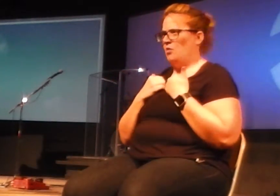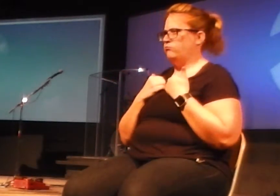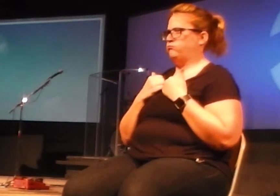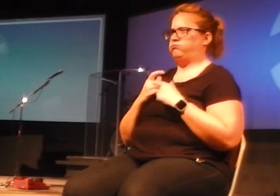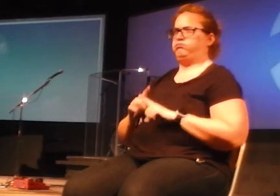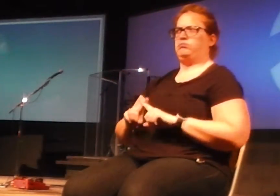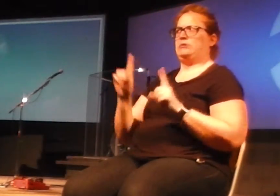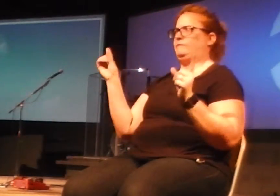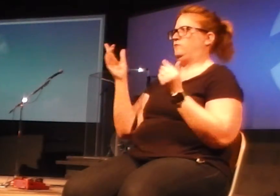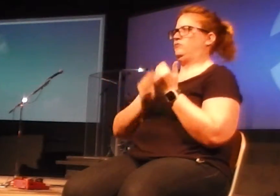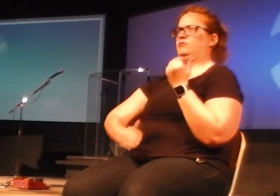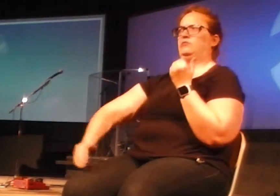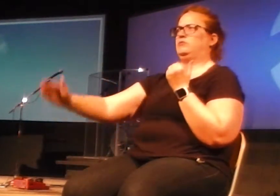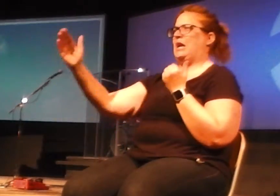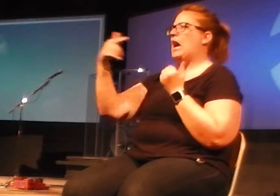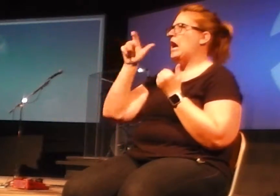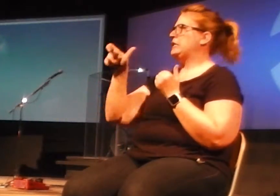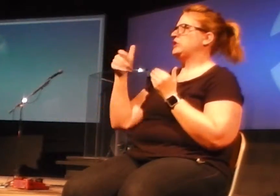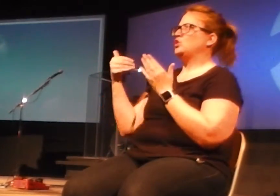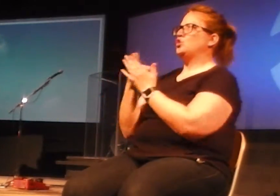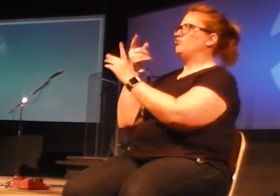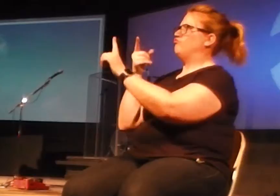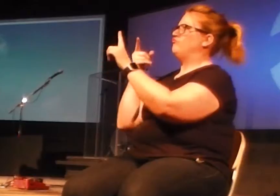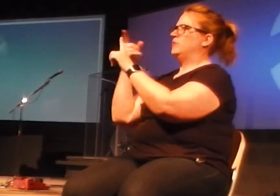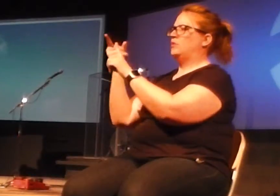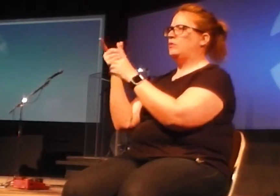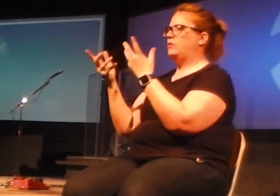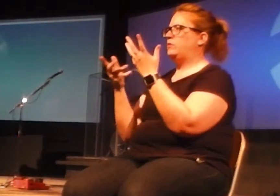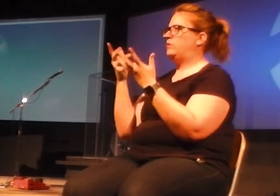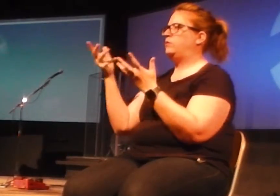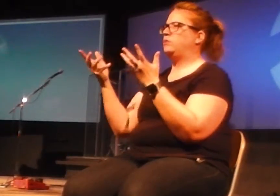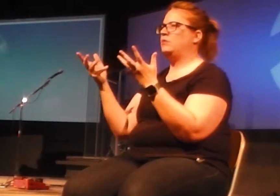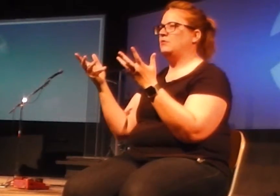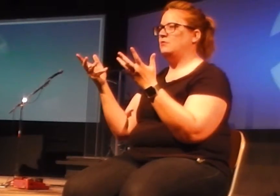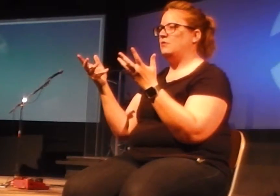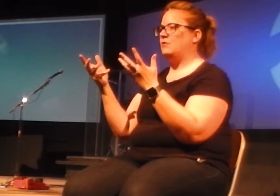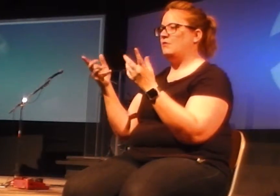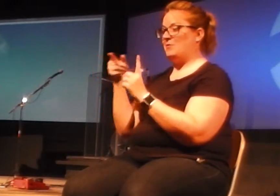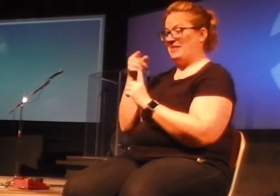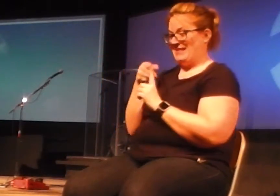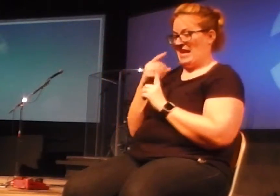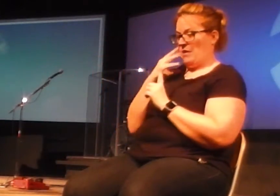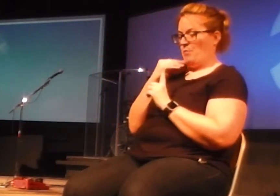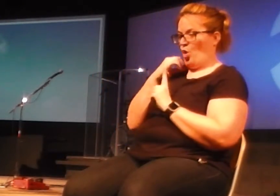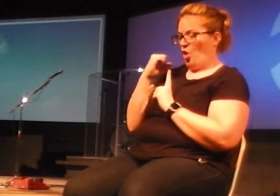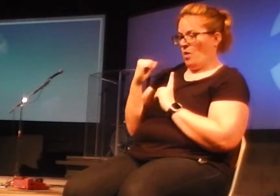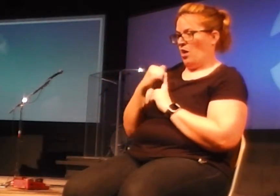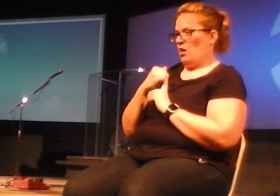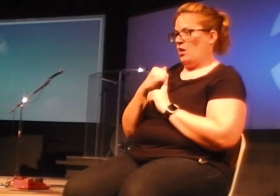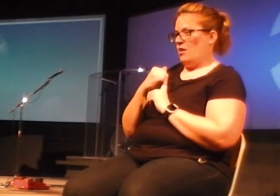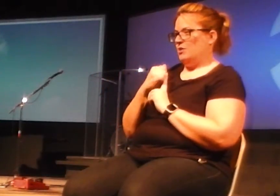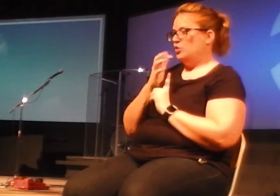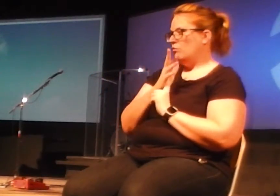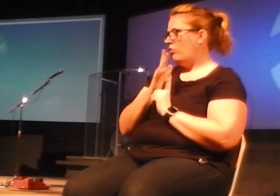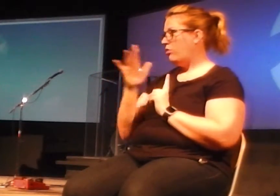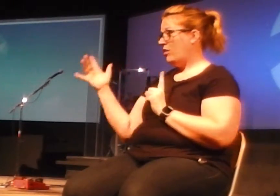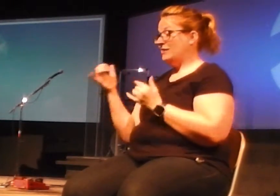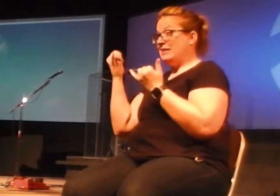future. It's time for a new dream for my life. And from that moment to this moment standing with you right now, Jesus